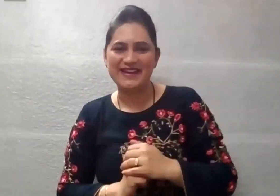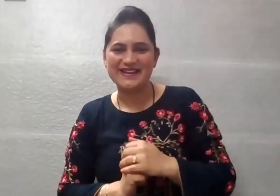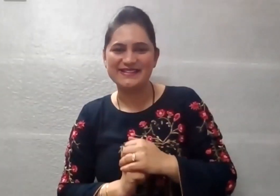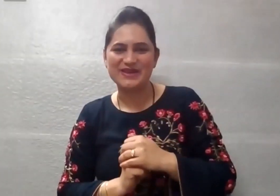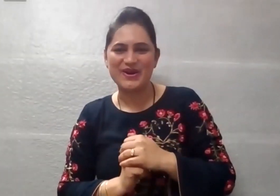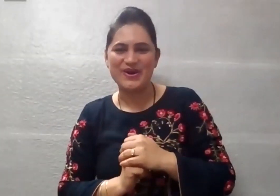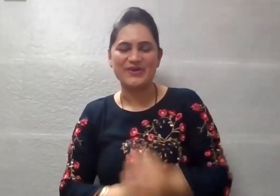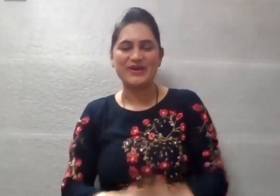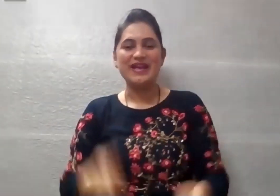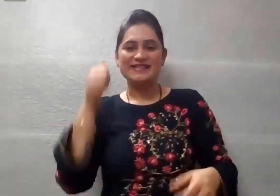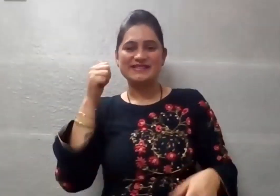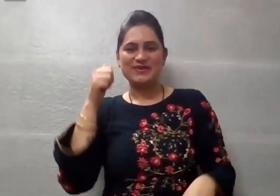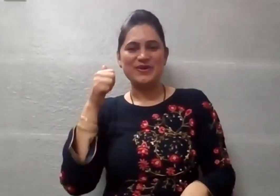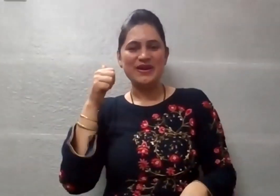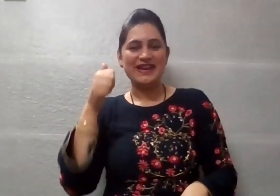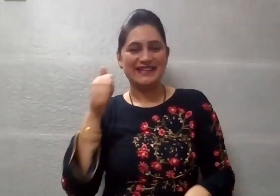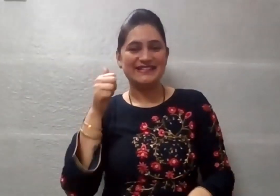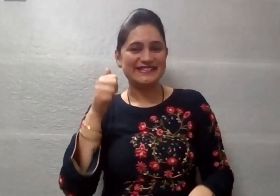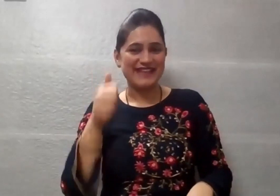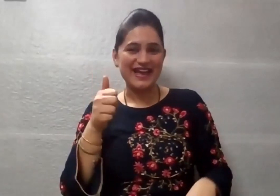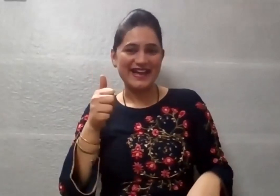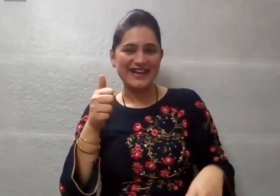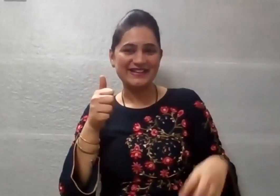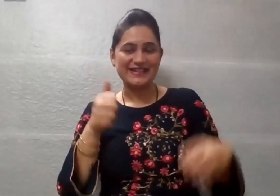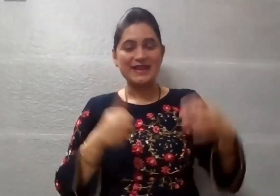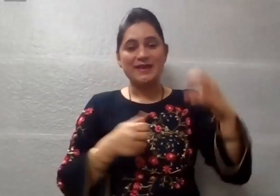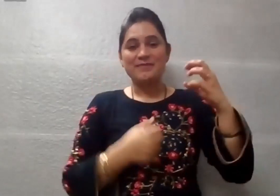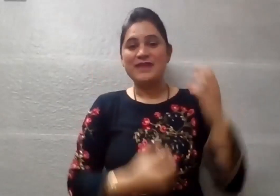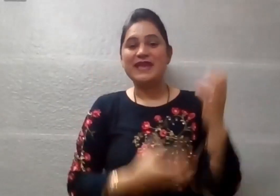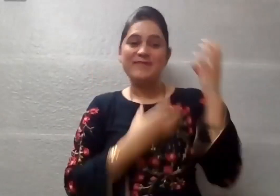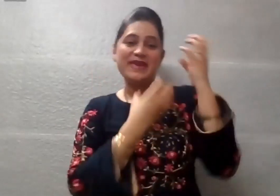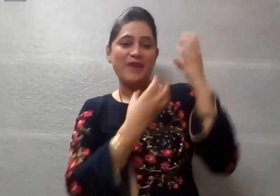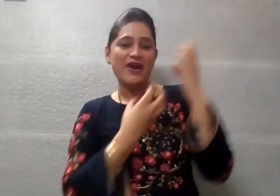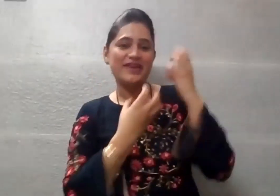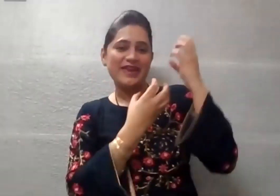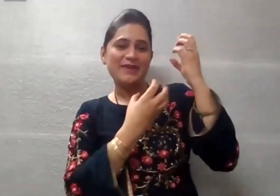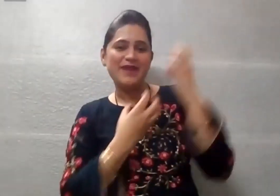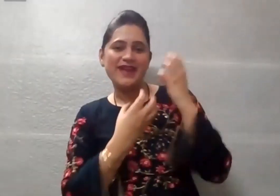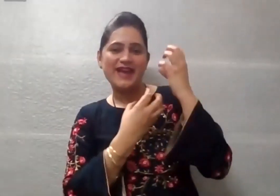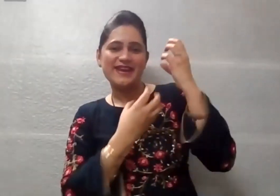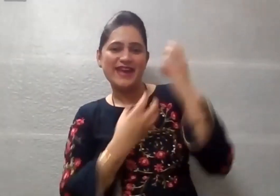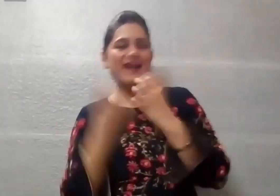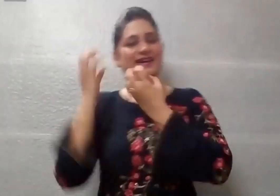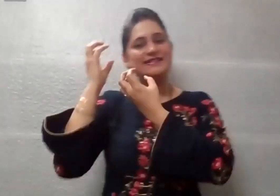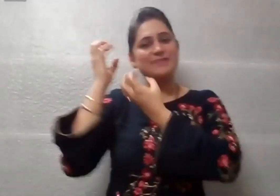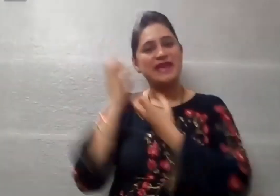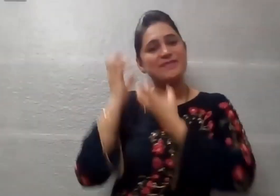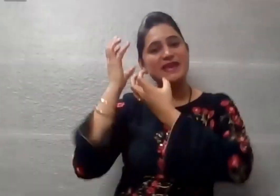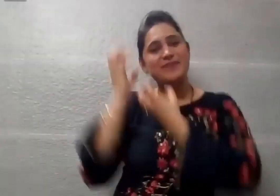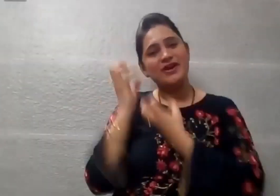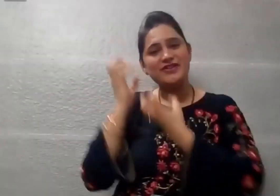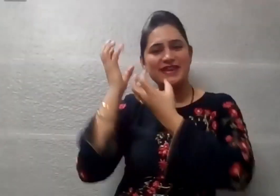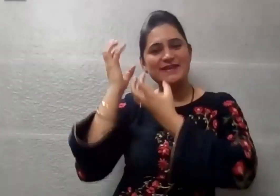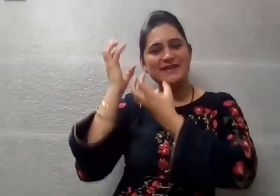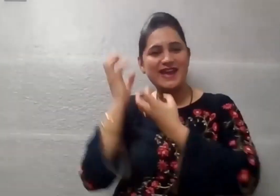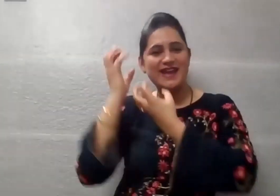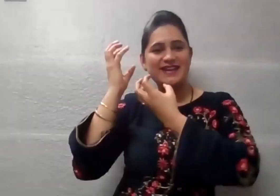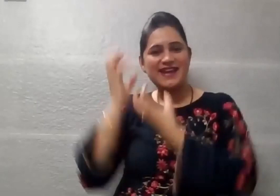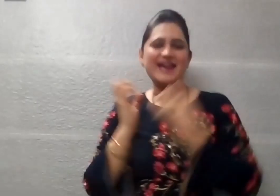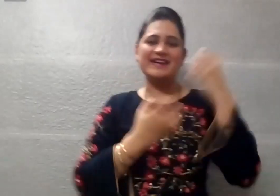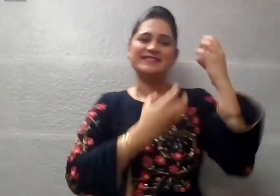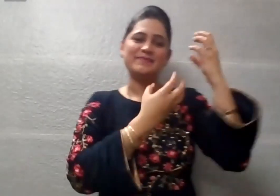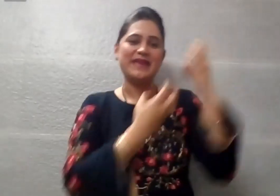monkey banana song. So, let's start. Baby monkey bananas Baby monkey